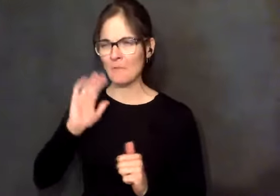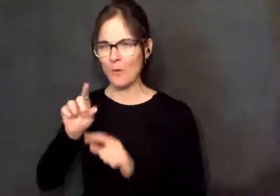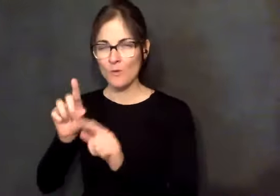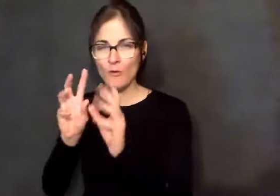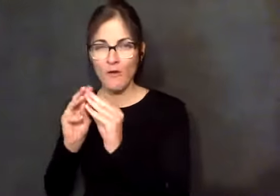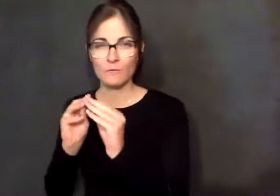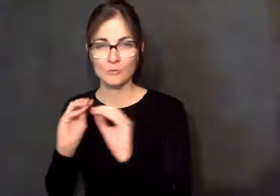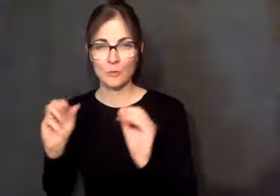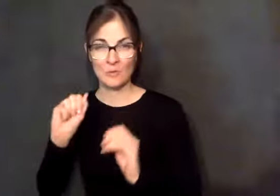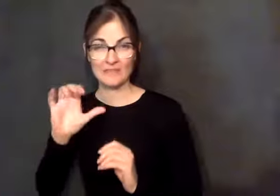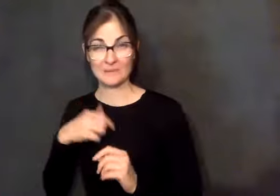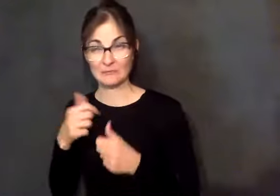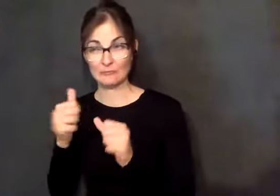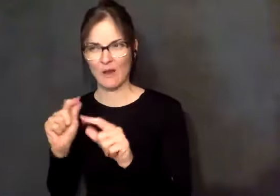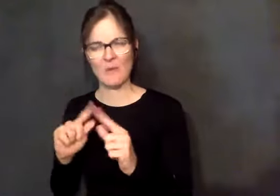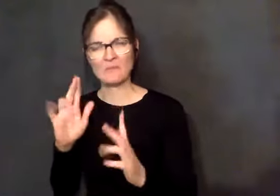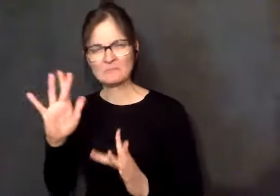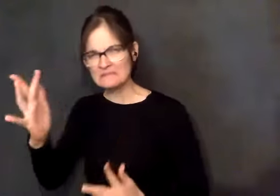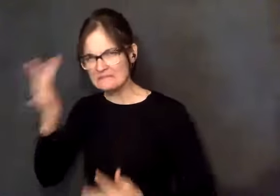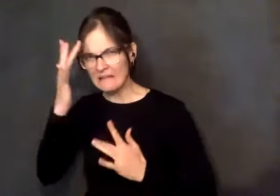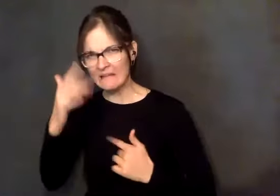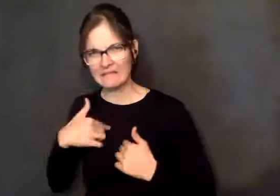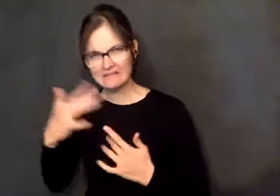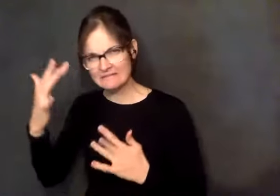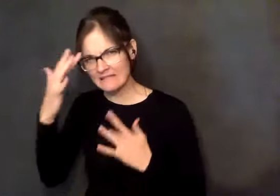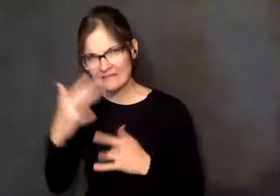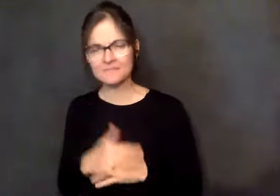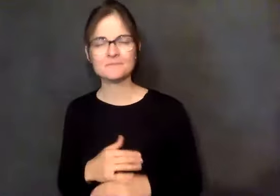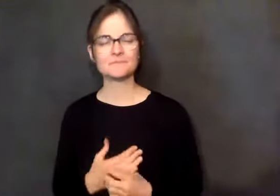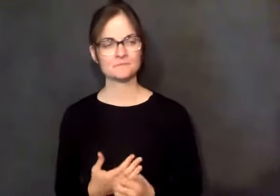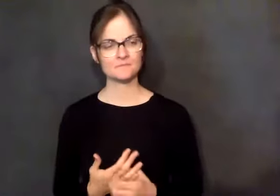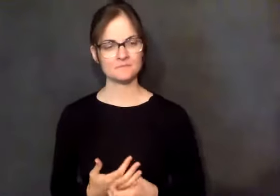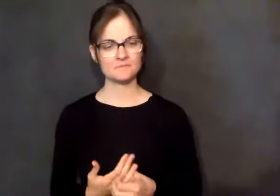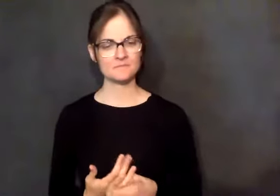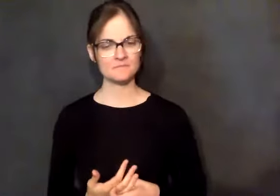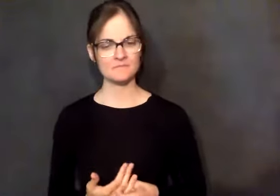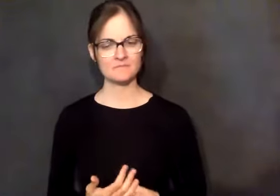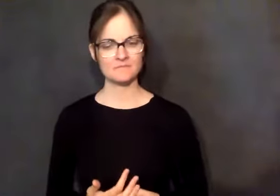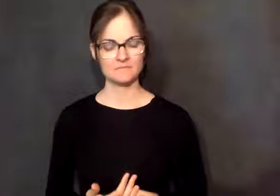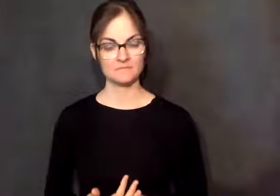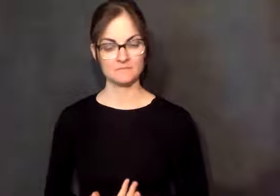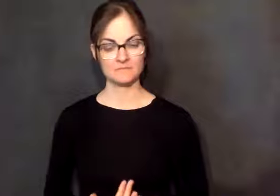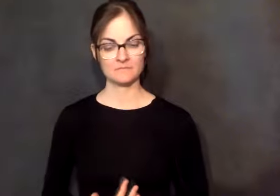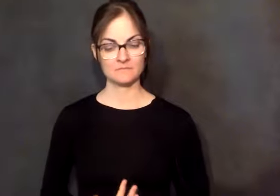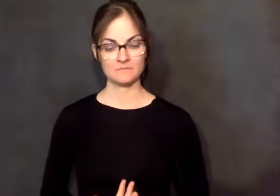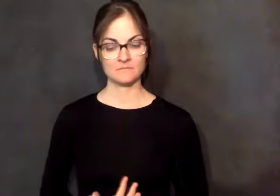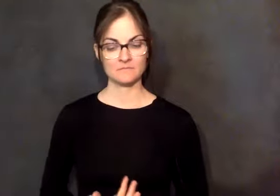very, it made me very, very ill. And I told him, I said, in fact, there was this one guy there. We went to this millionaire's home